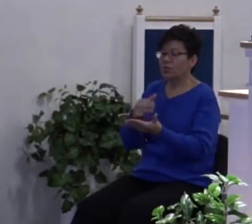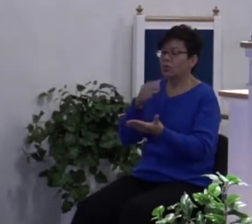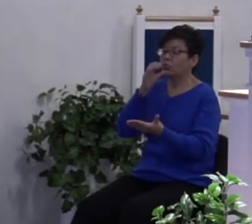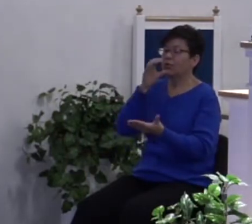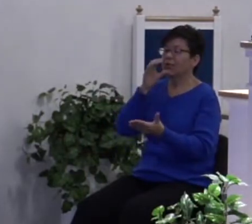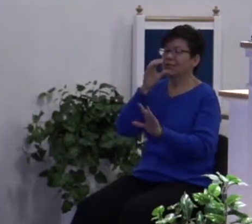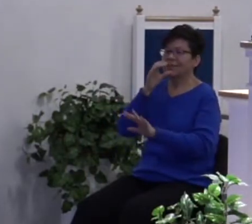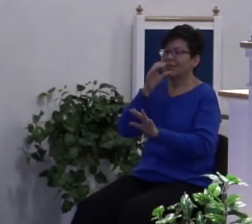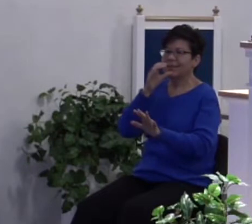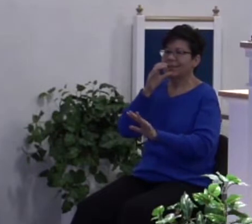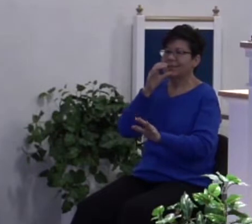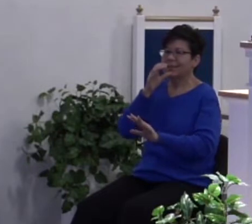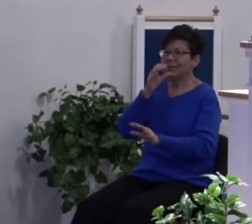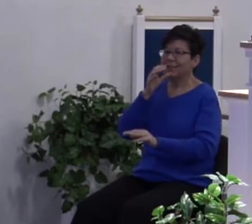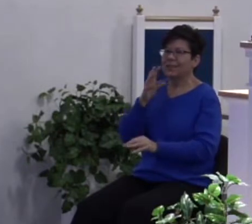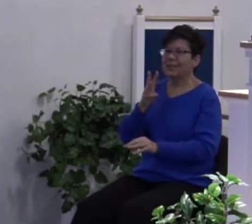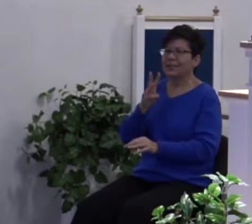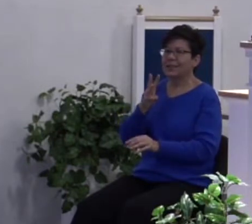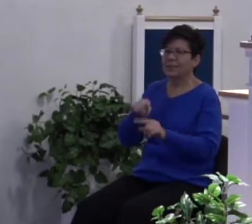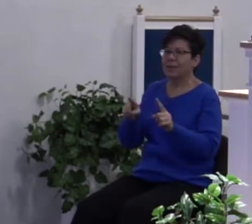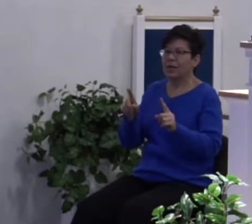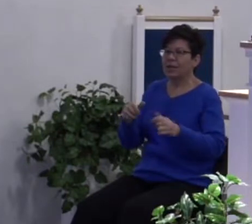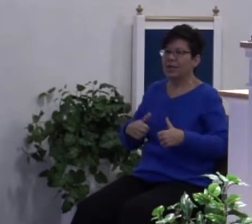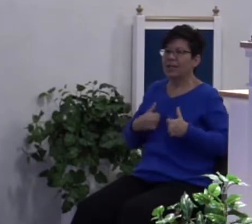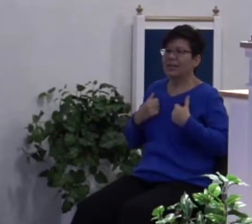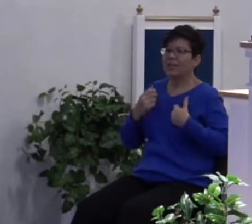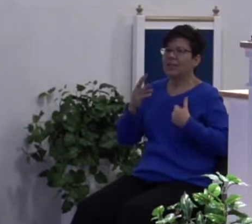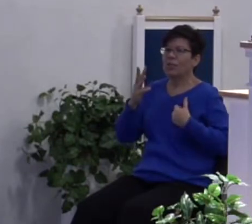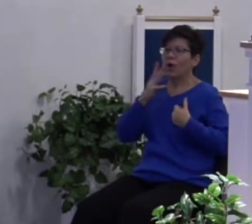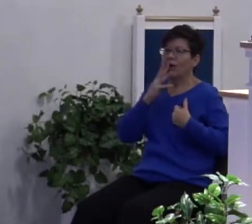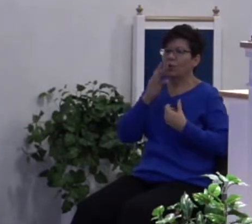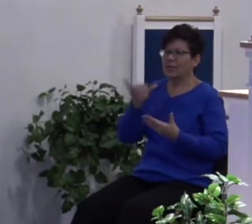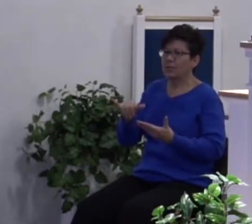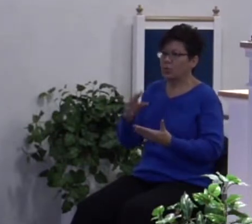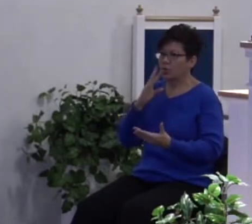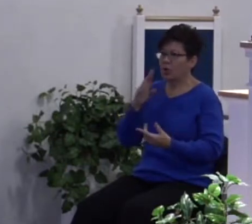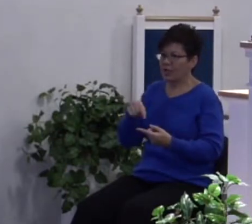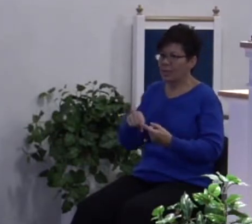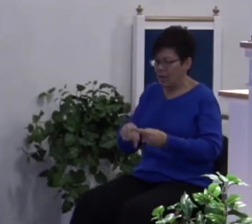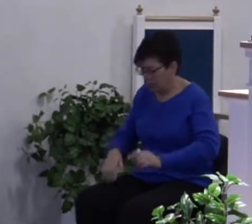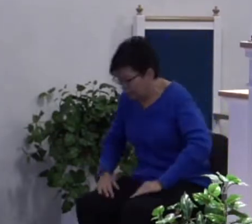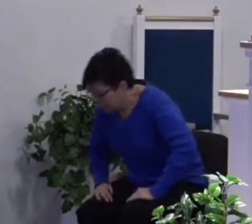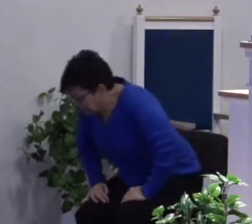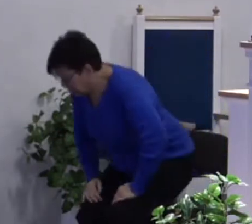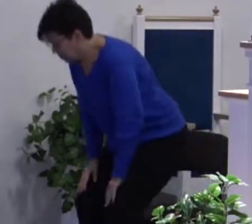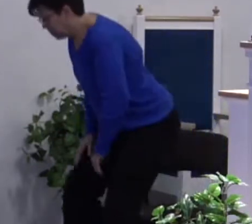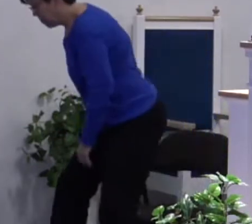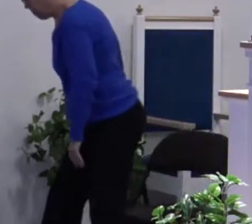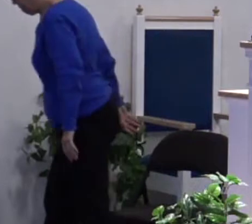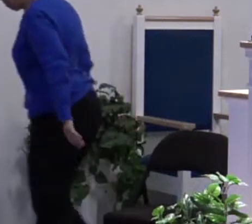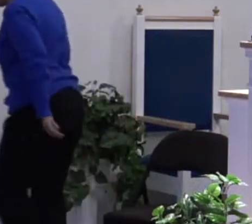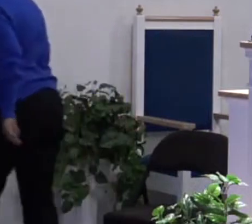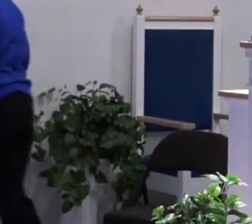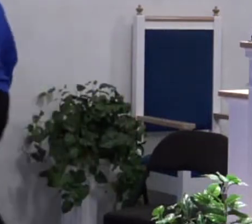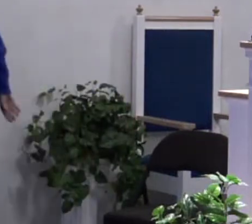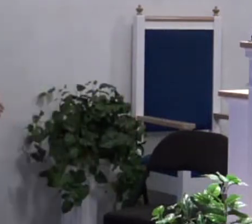the living waters. That's what he's talking about. And out of your belly shall flow rivers